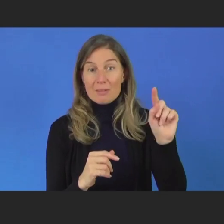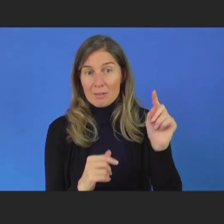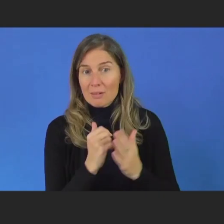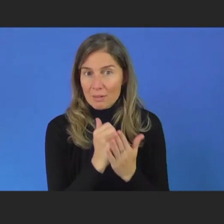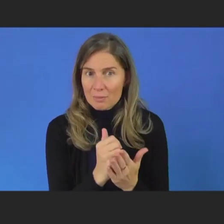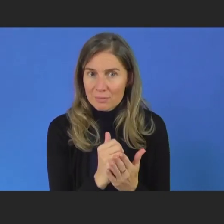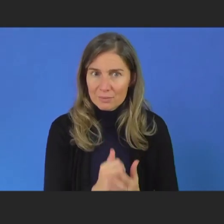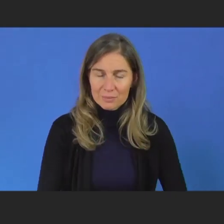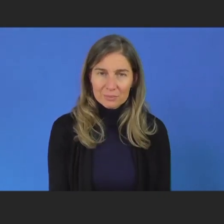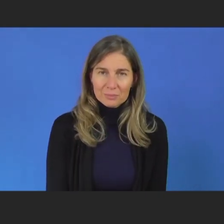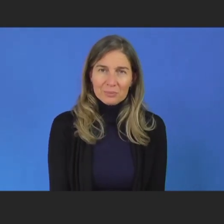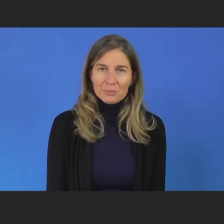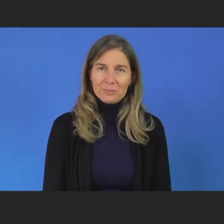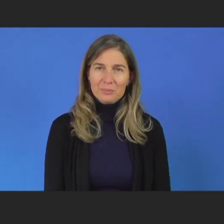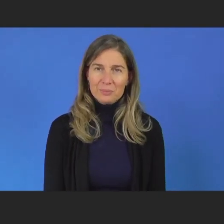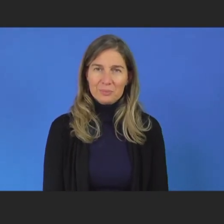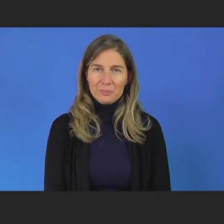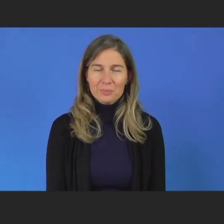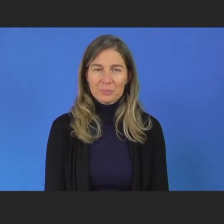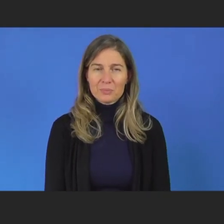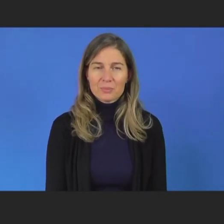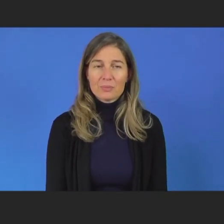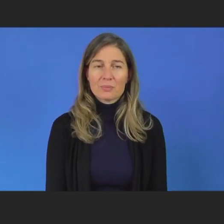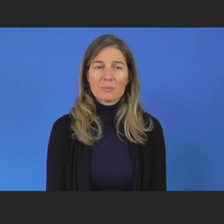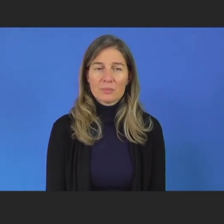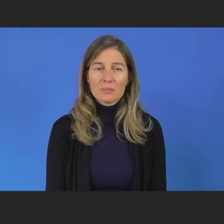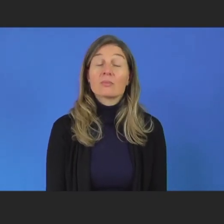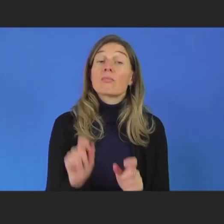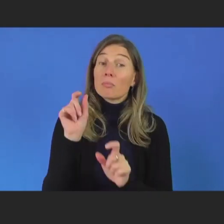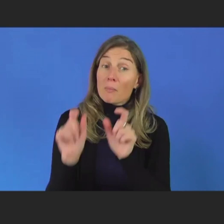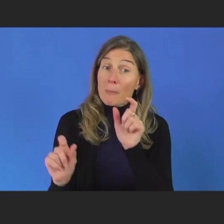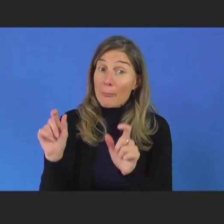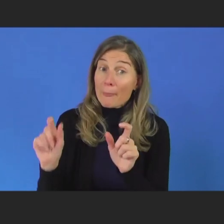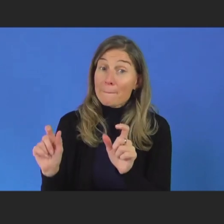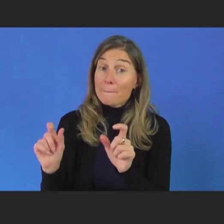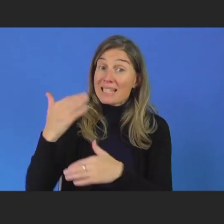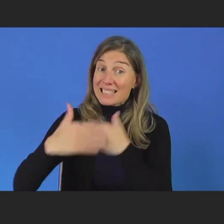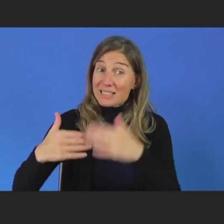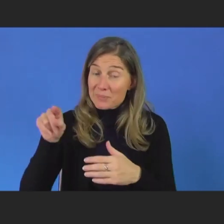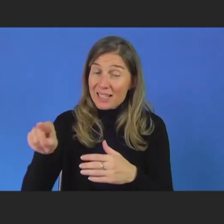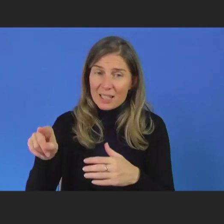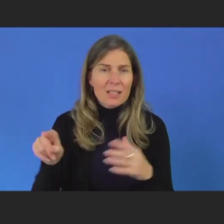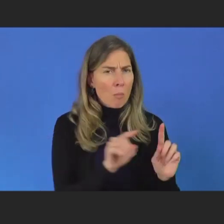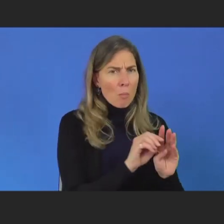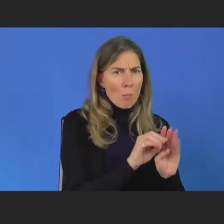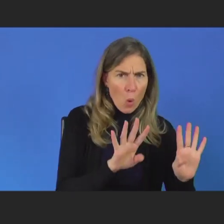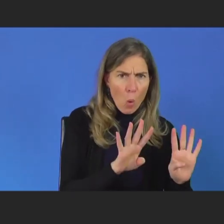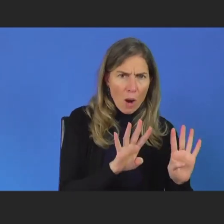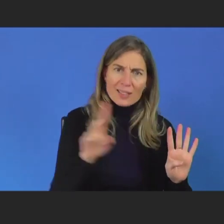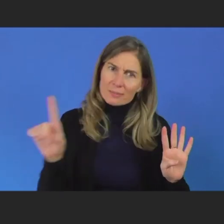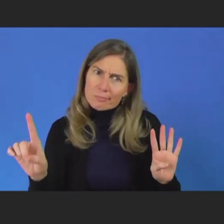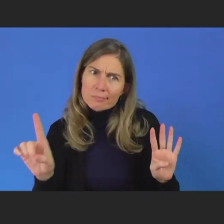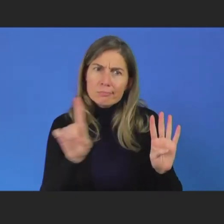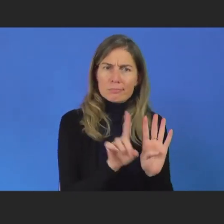And including persons with disability on boards means there's a disability voice at the strategic